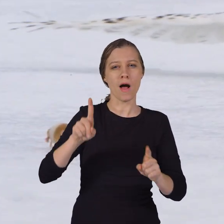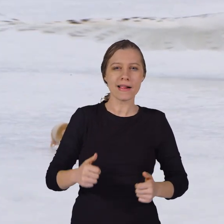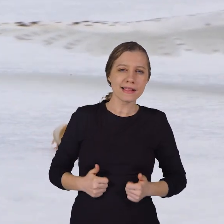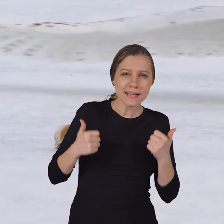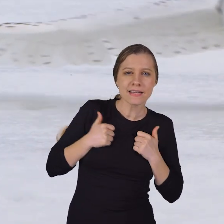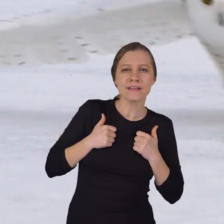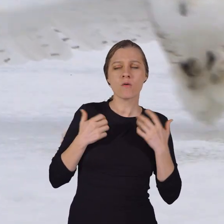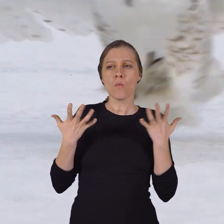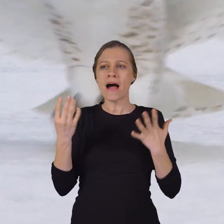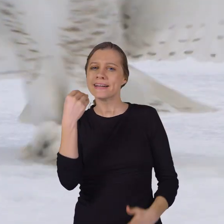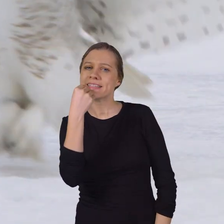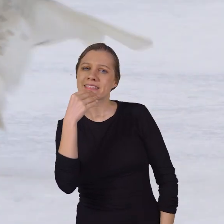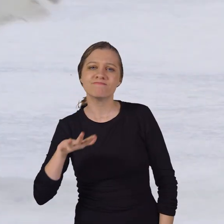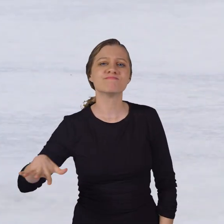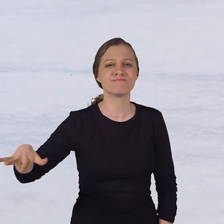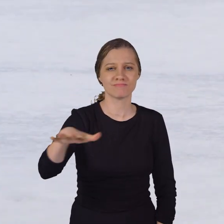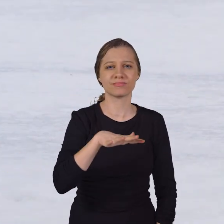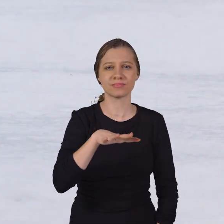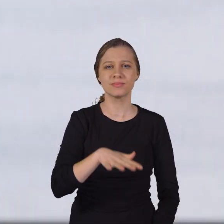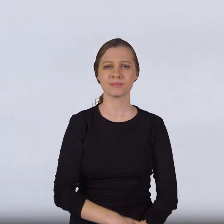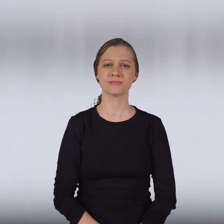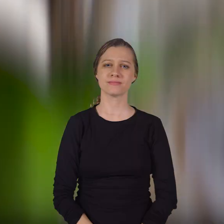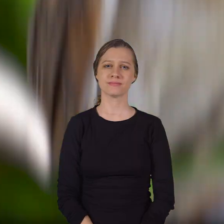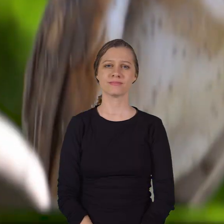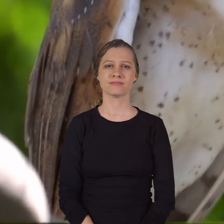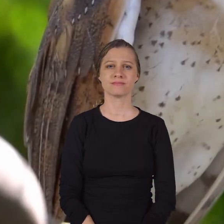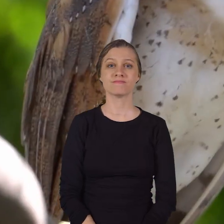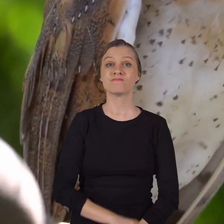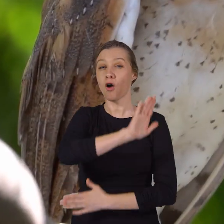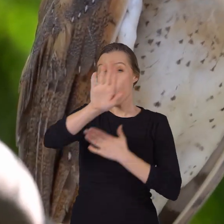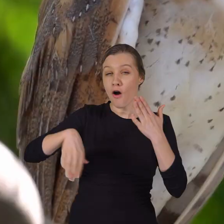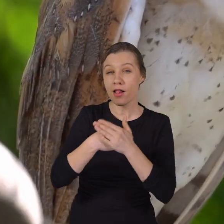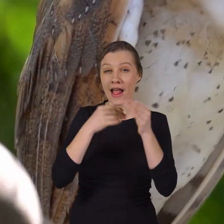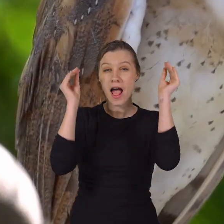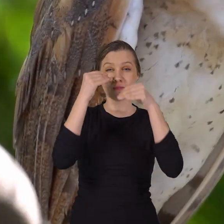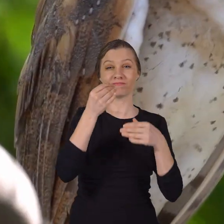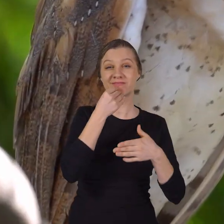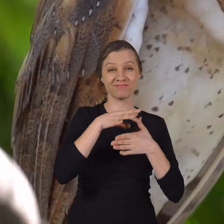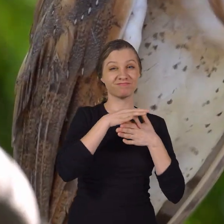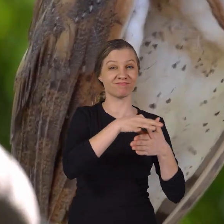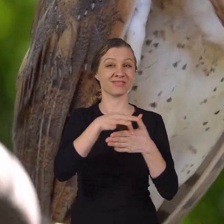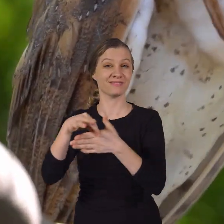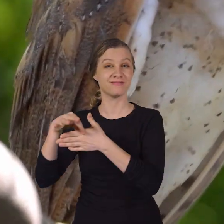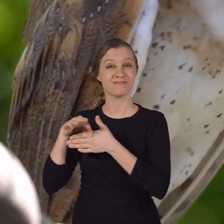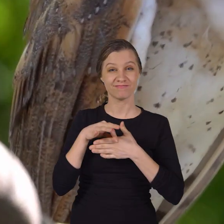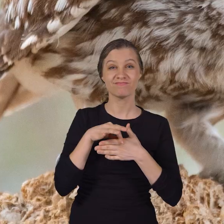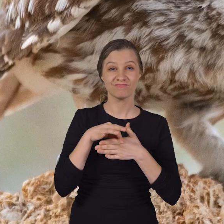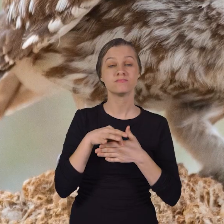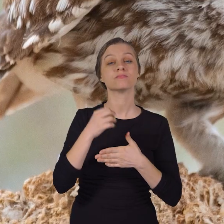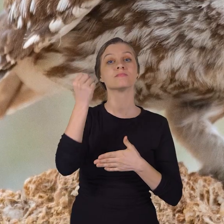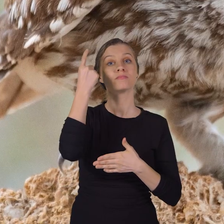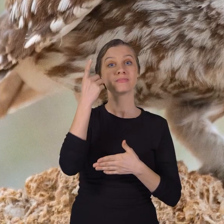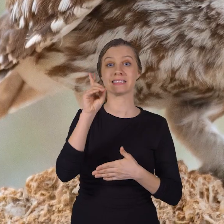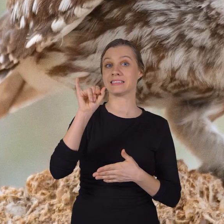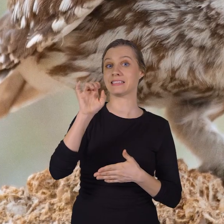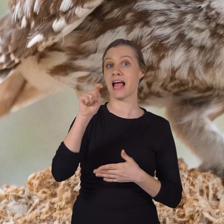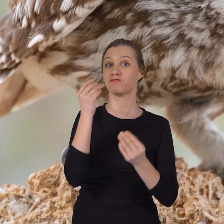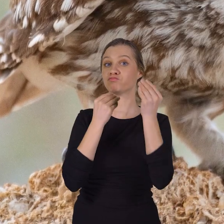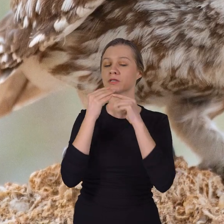live will determine what they eat. All owls are carnivorous. But their diet has to do with the